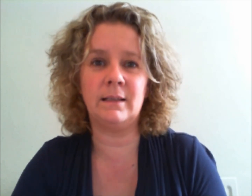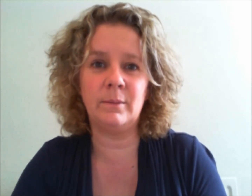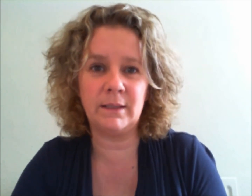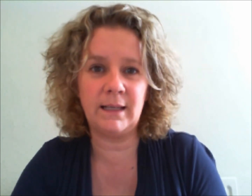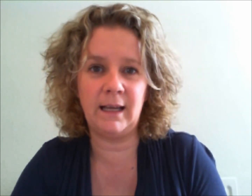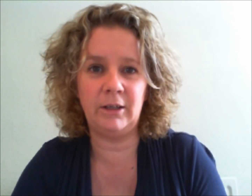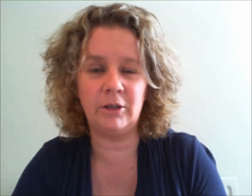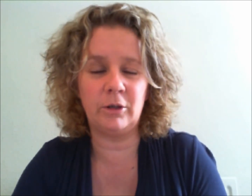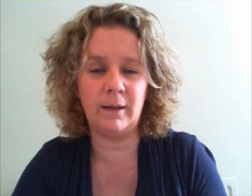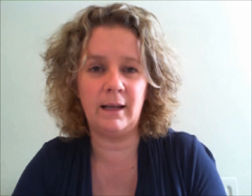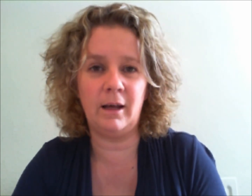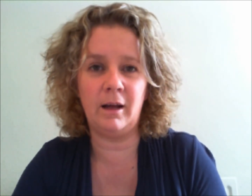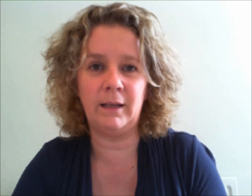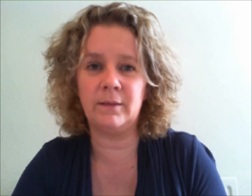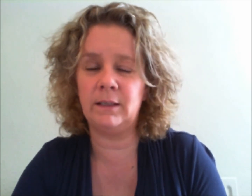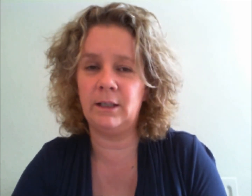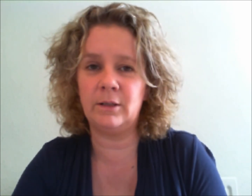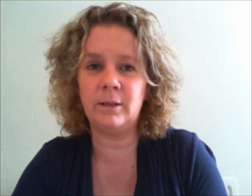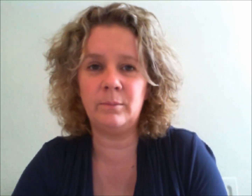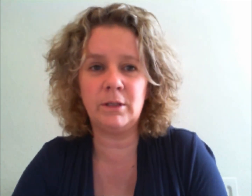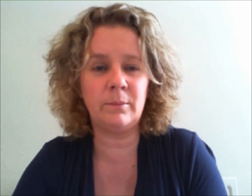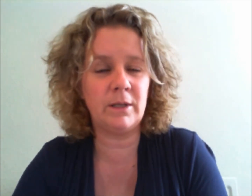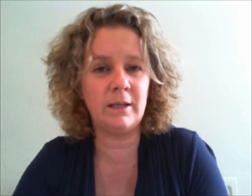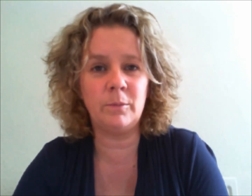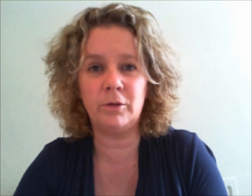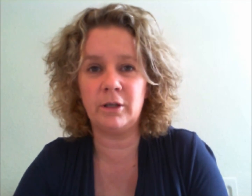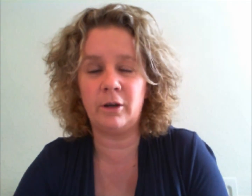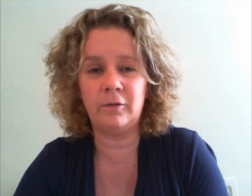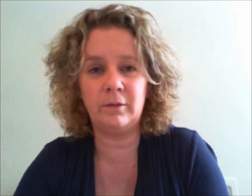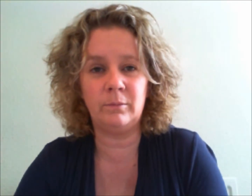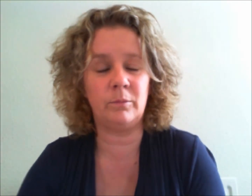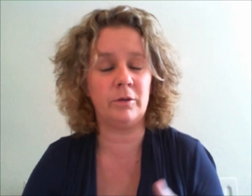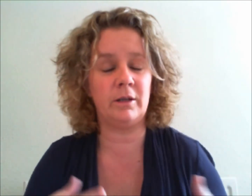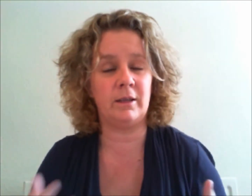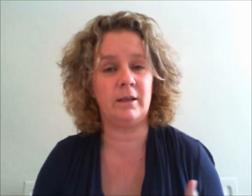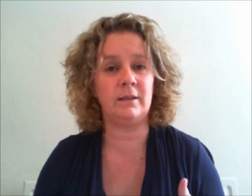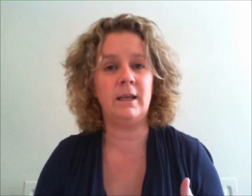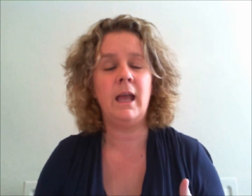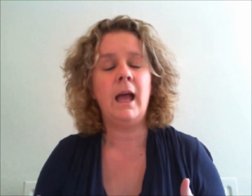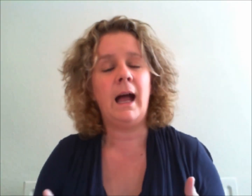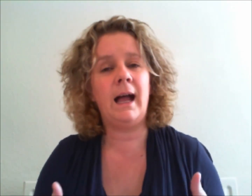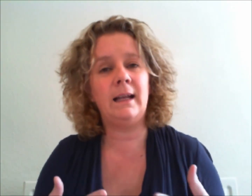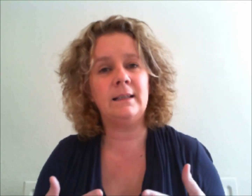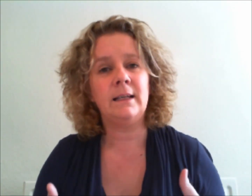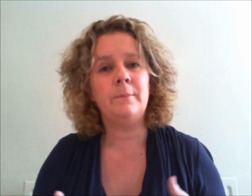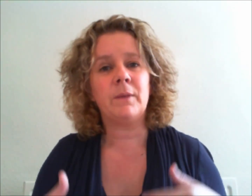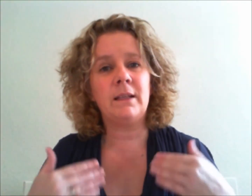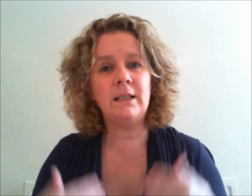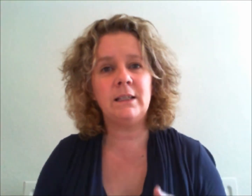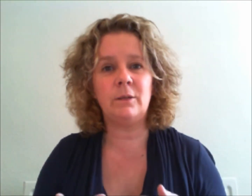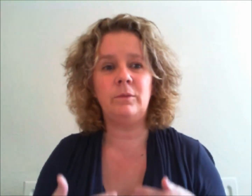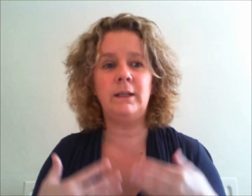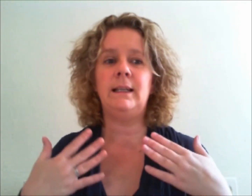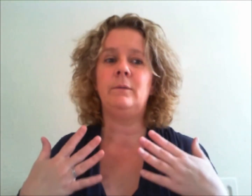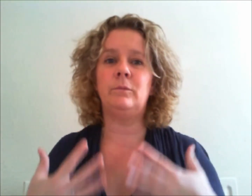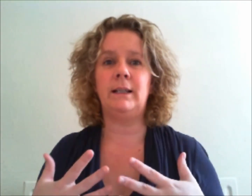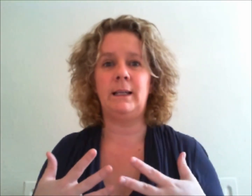some stage through our lives you know some sometimes more than more than others and this is a really really